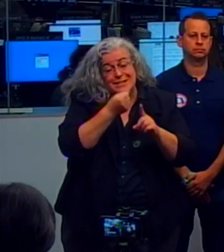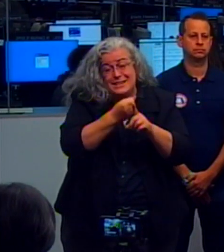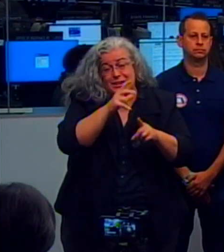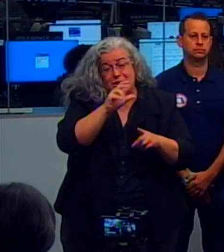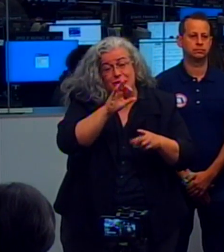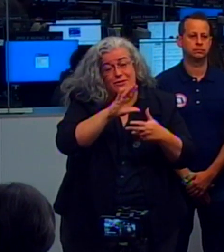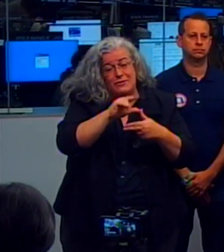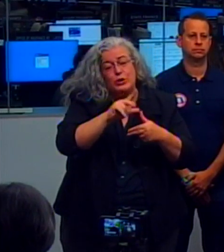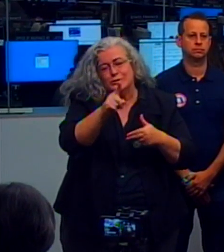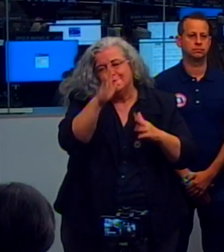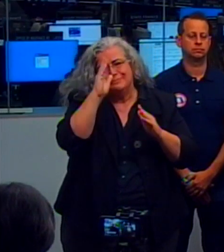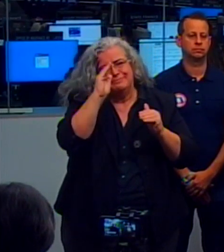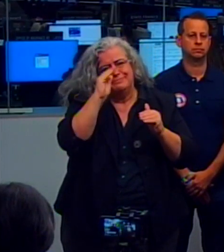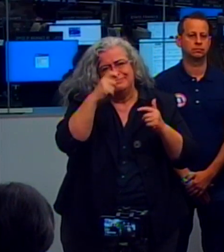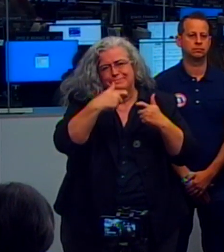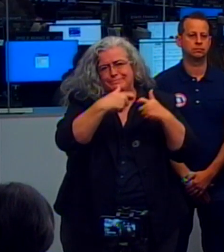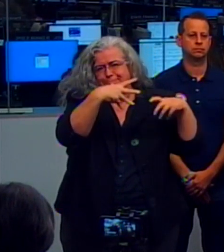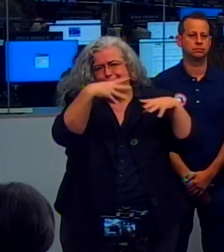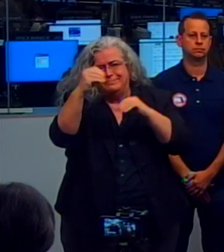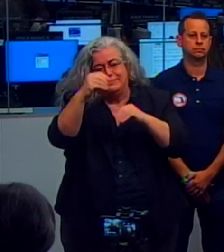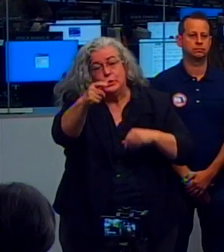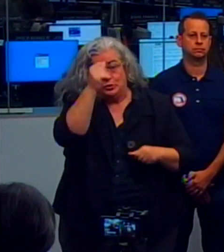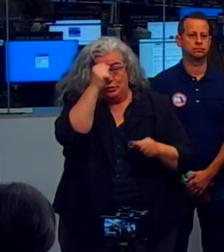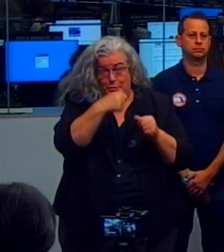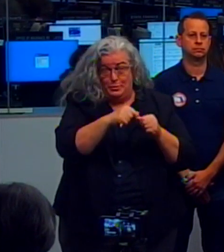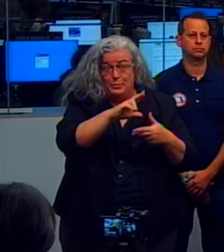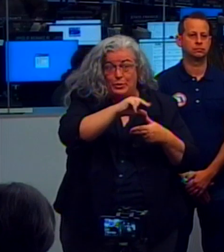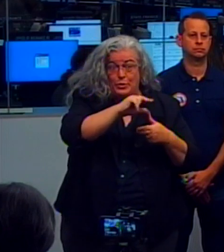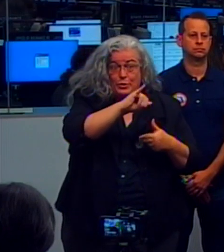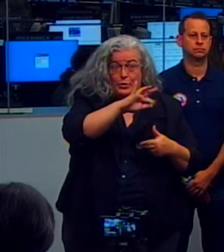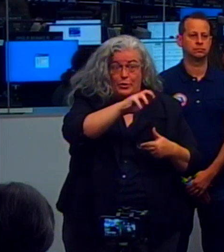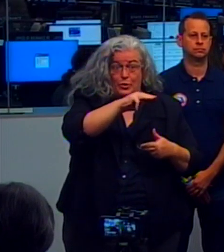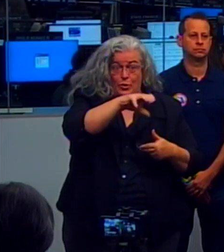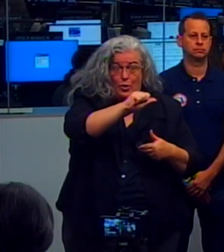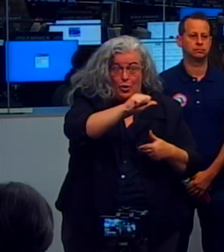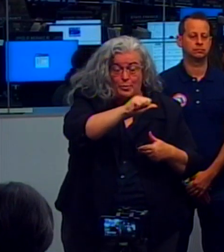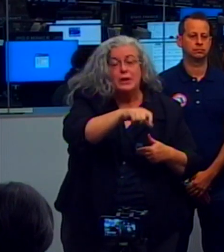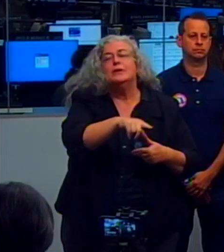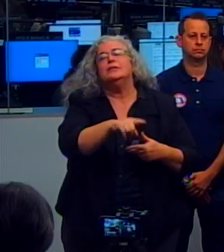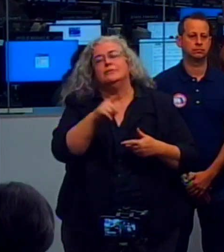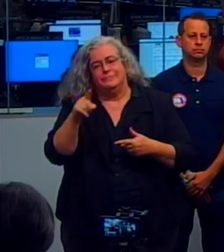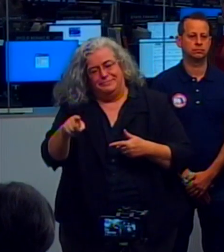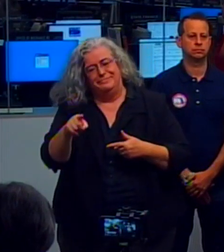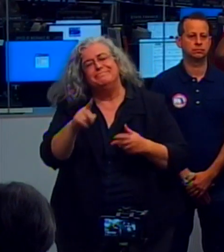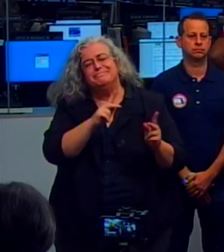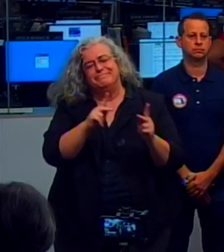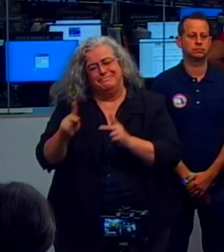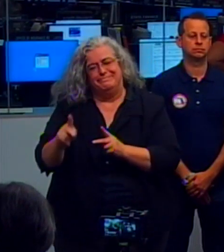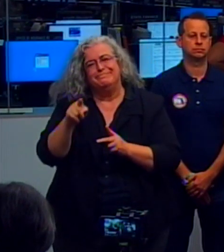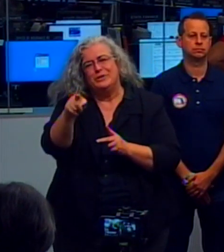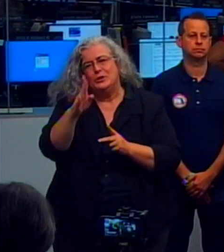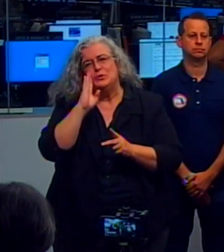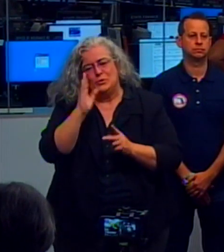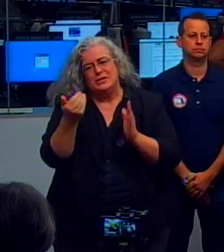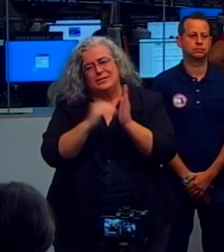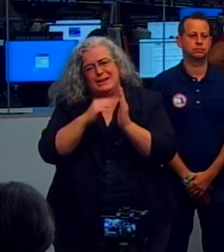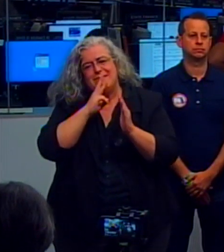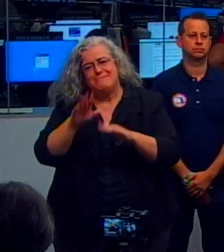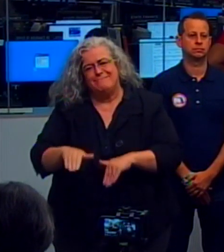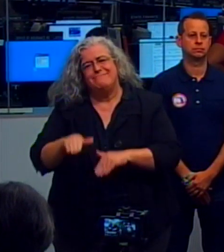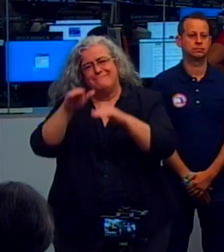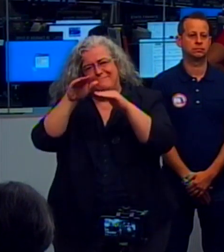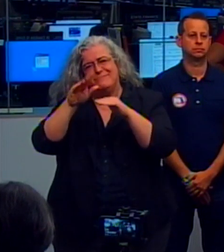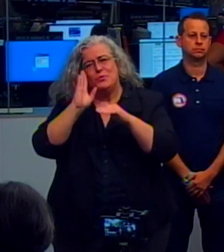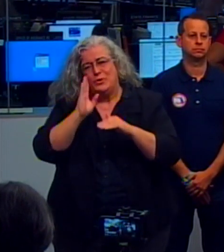area that flooded during Hurricane Irma and you're impacted by this, you should assume that you're going to see flooding again after this